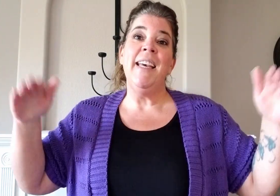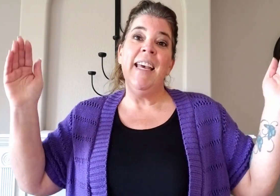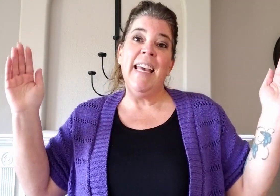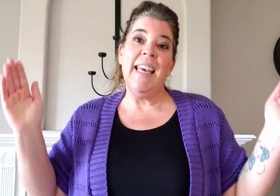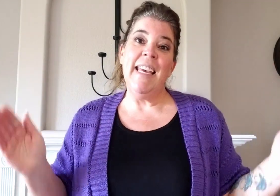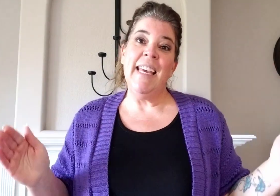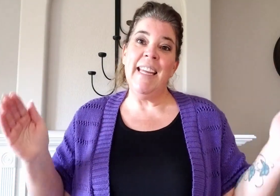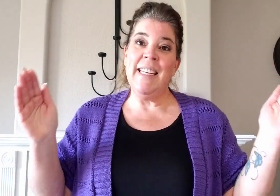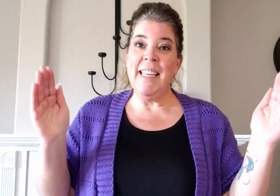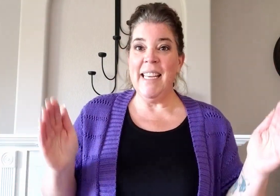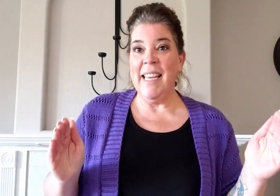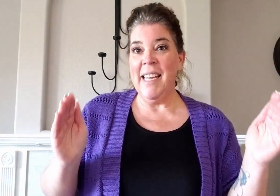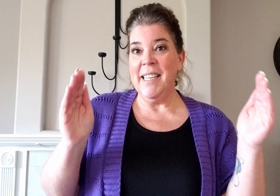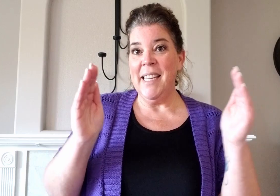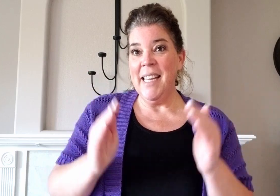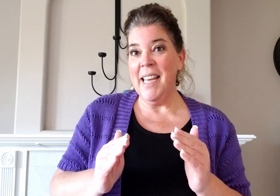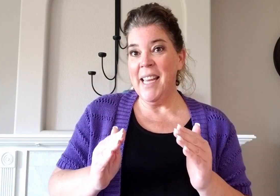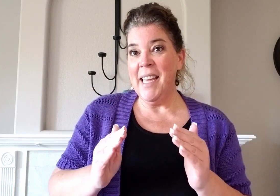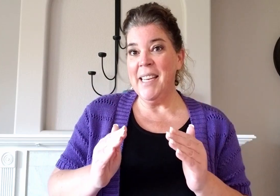in, in, in, in.